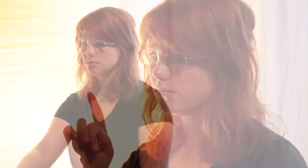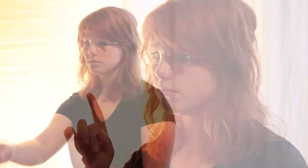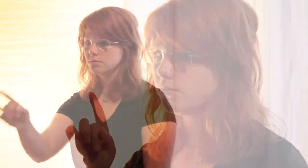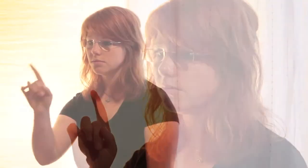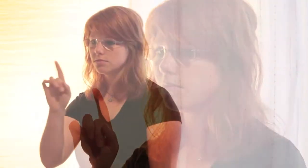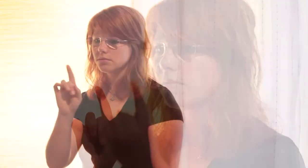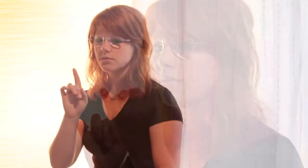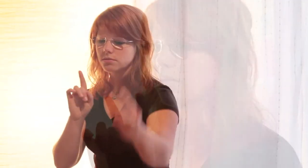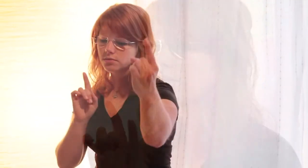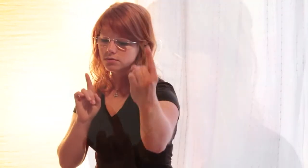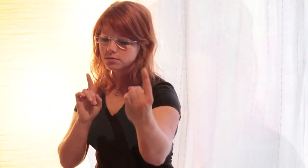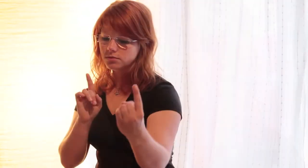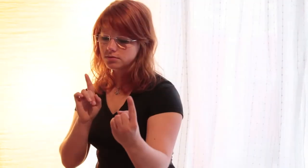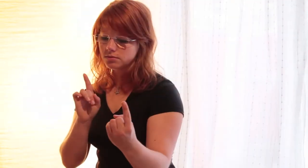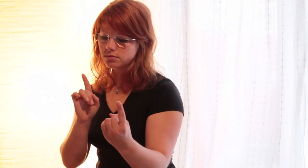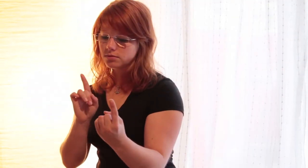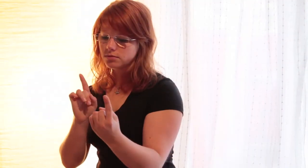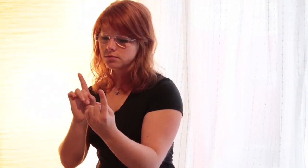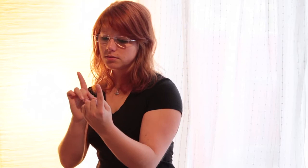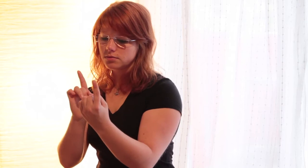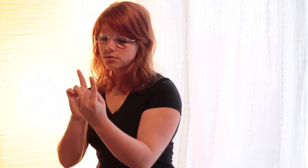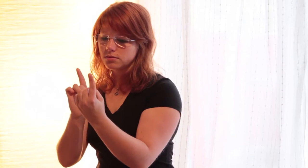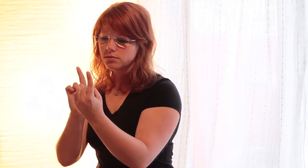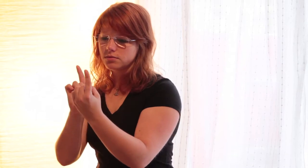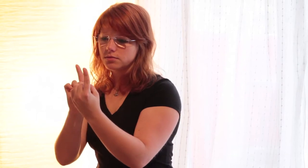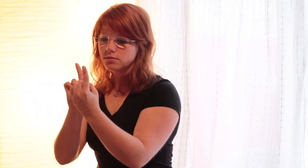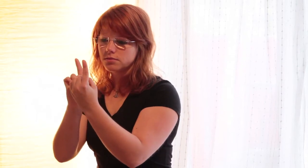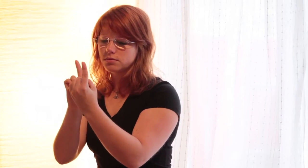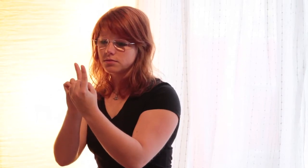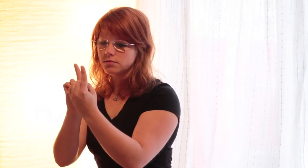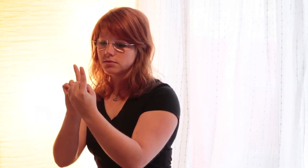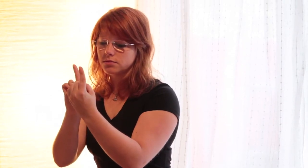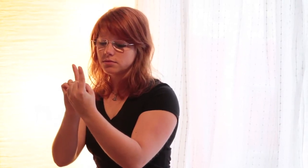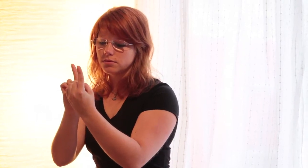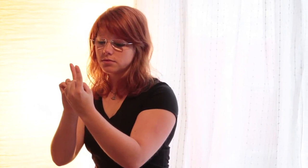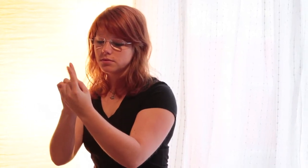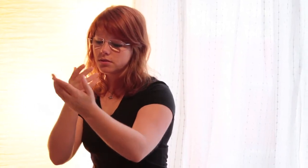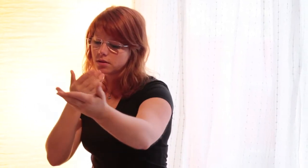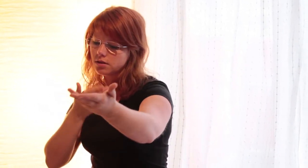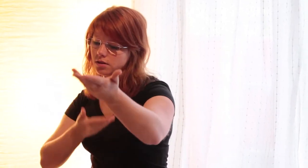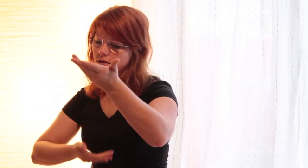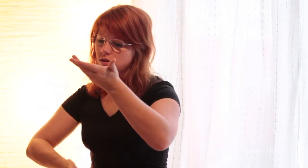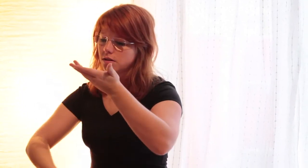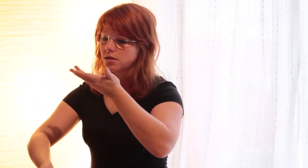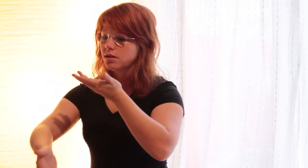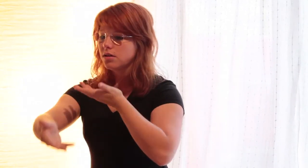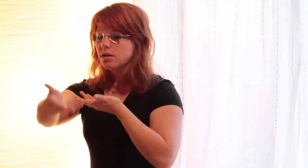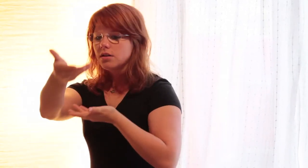Find me here And speak to